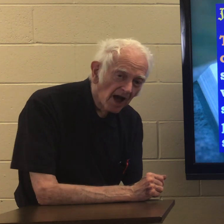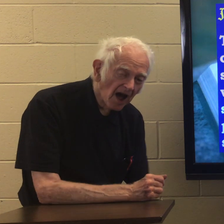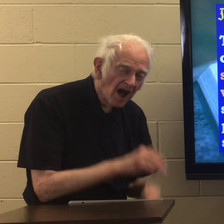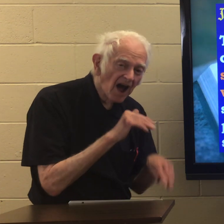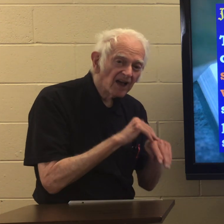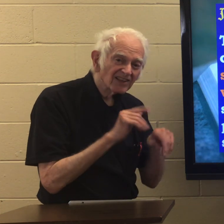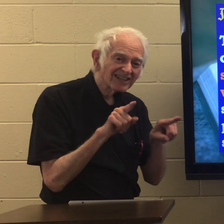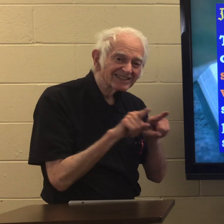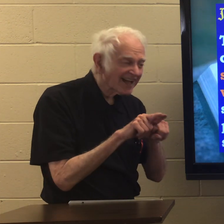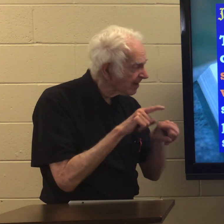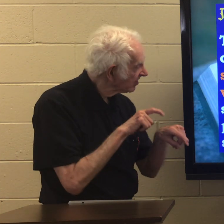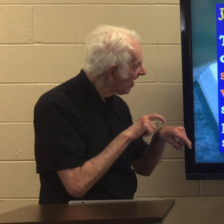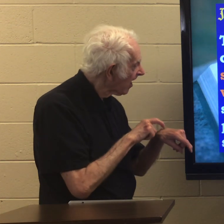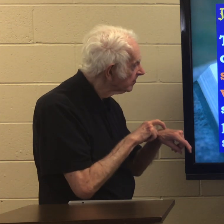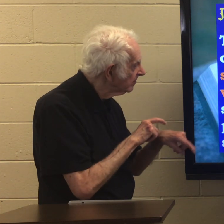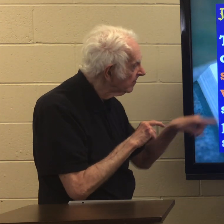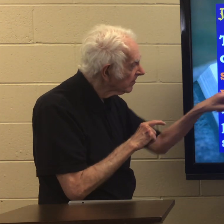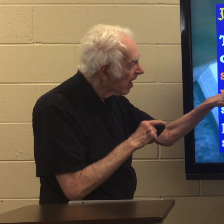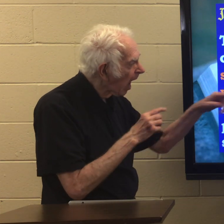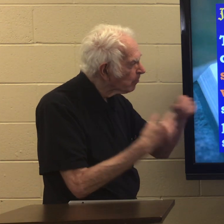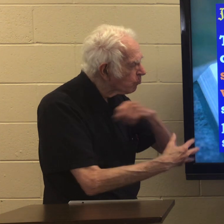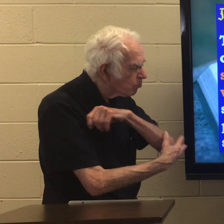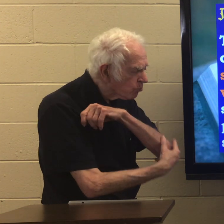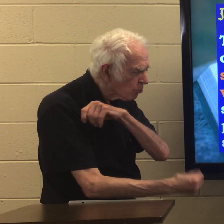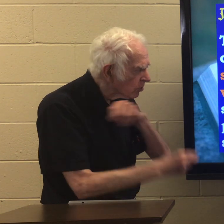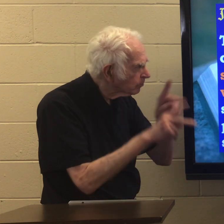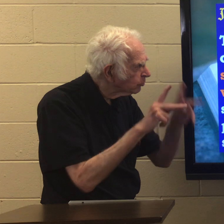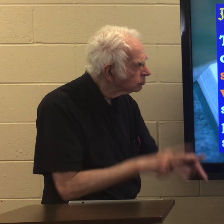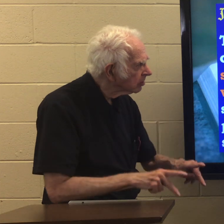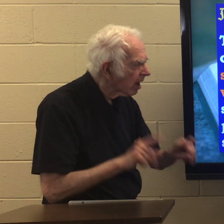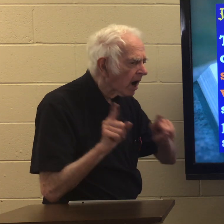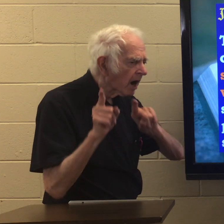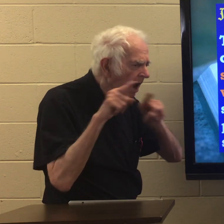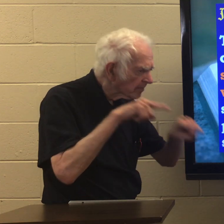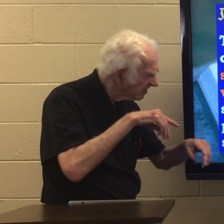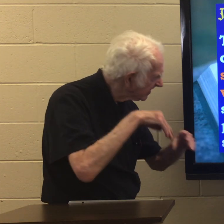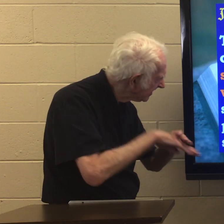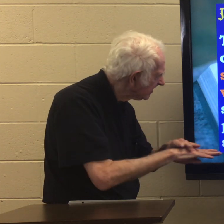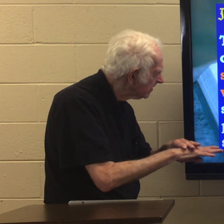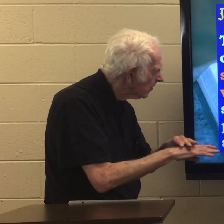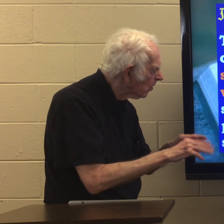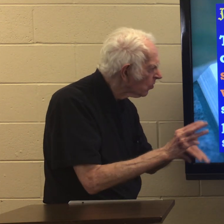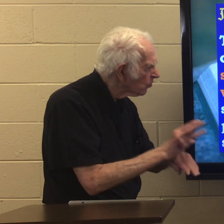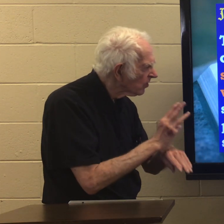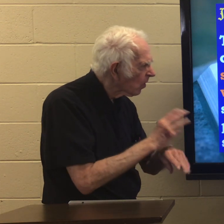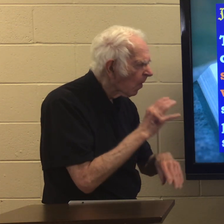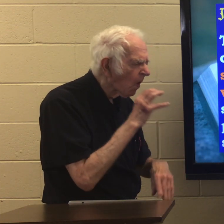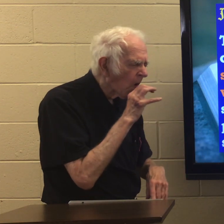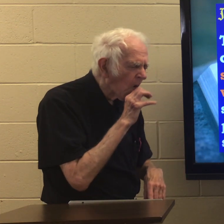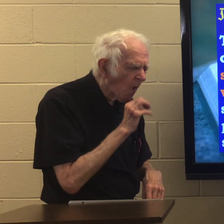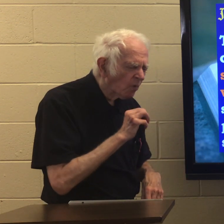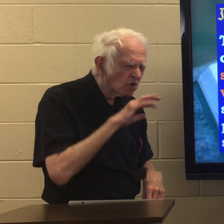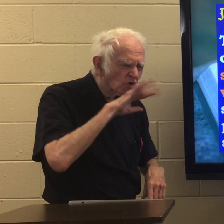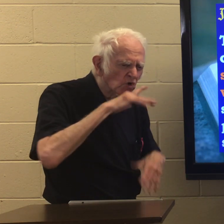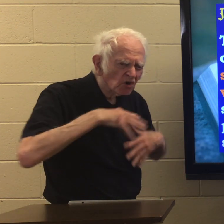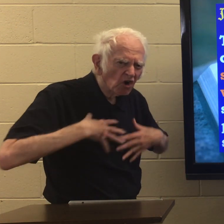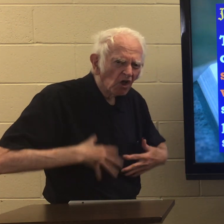at the same time a poor person comes in wearing old dirty clothes.